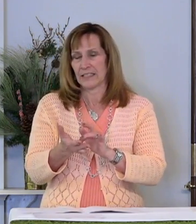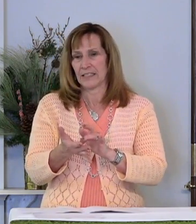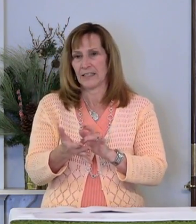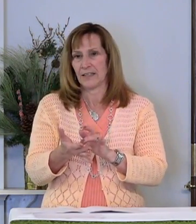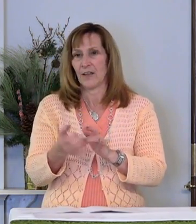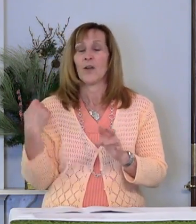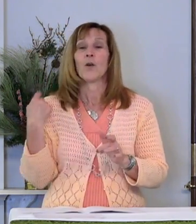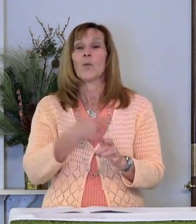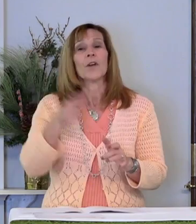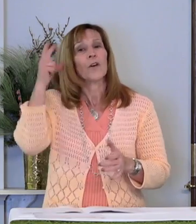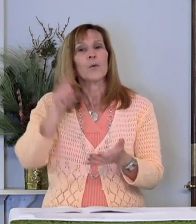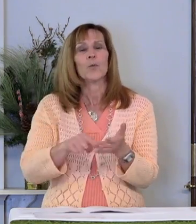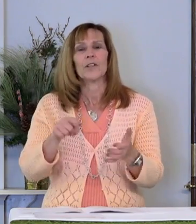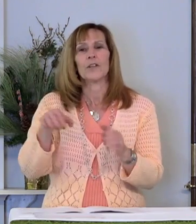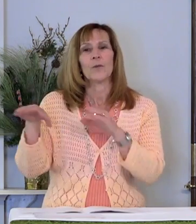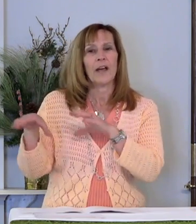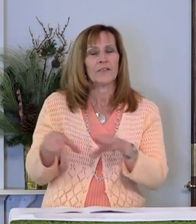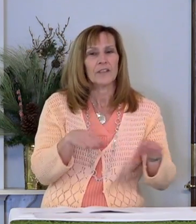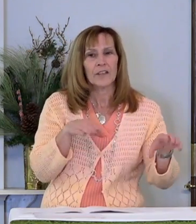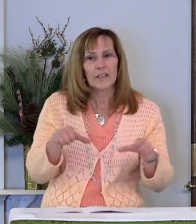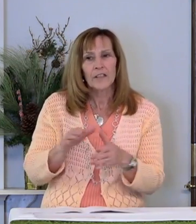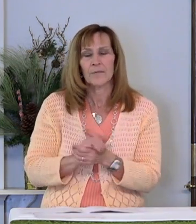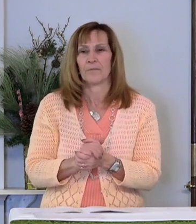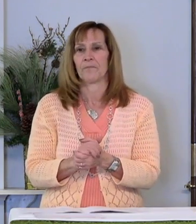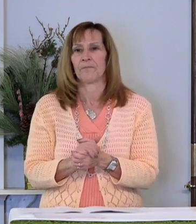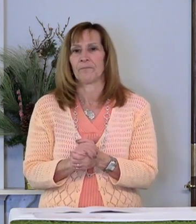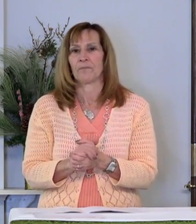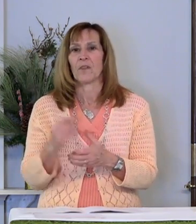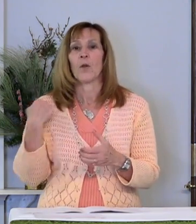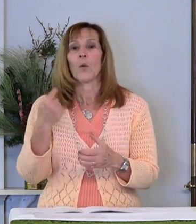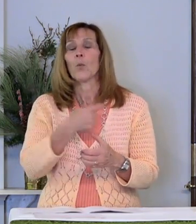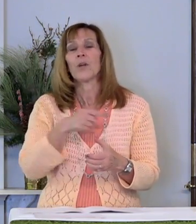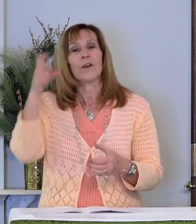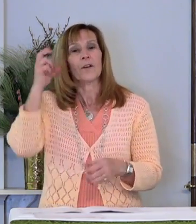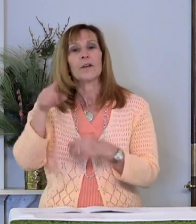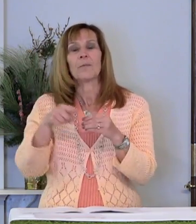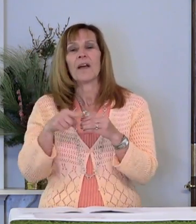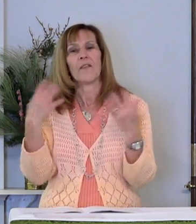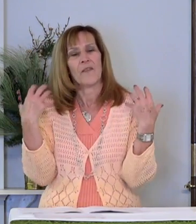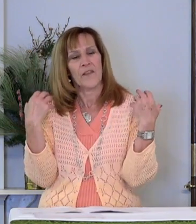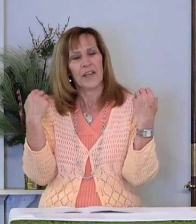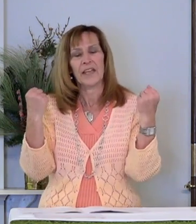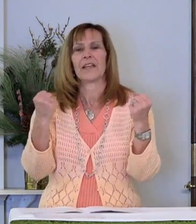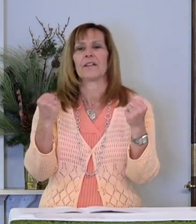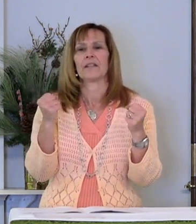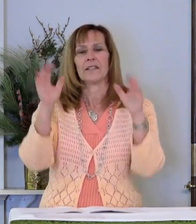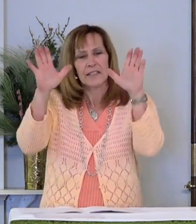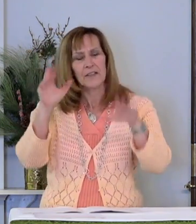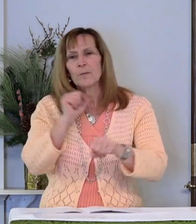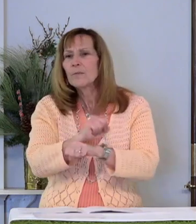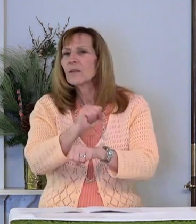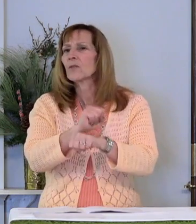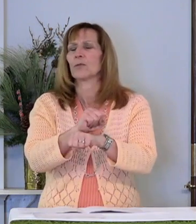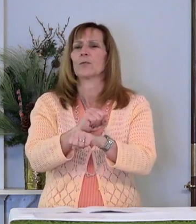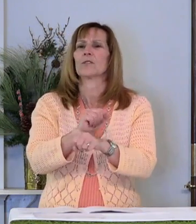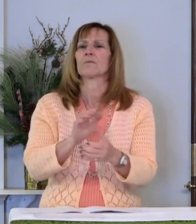We've heard what you have done. We've heard about the healings and the miracles.